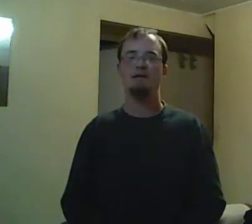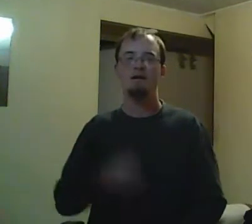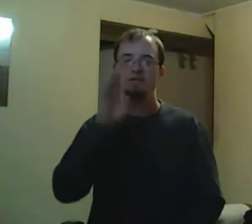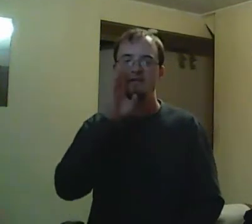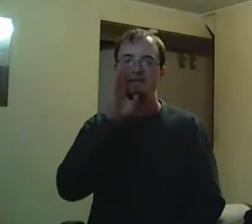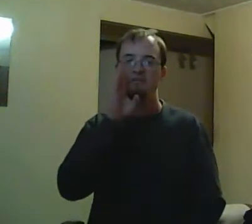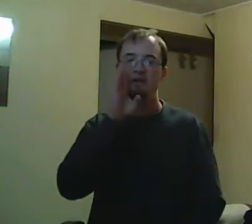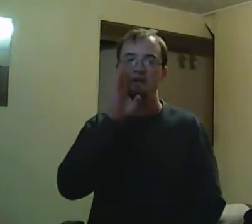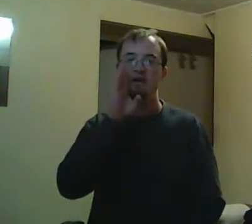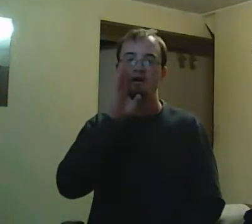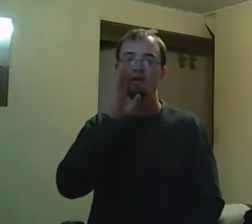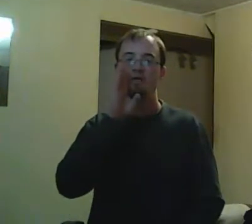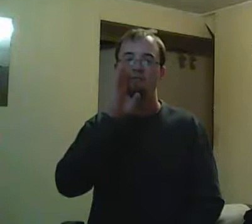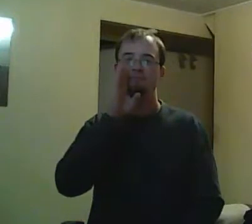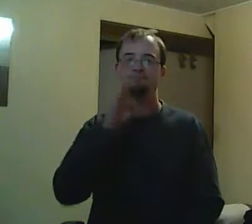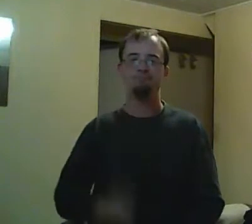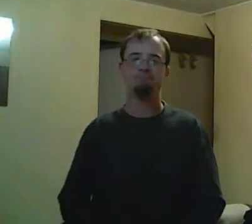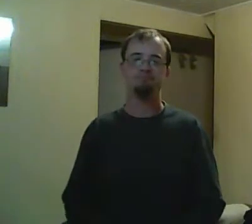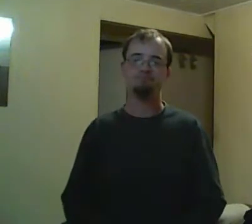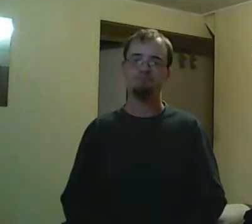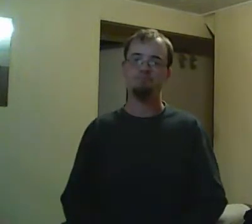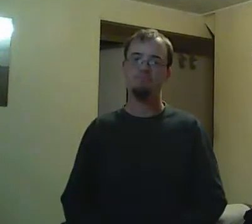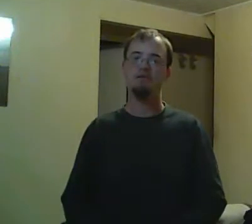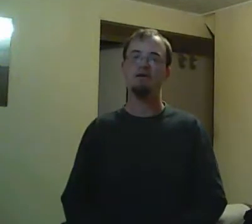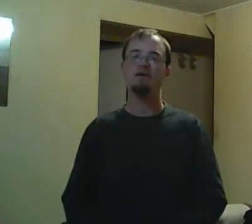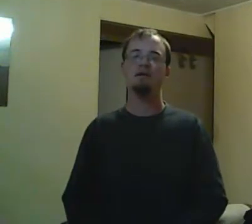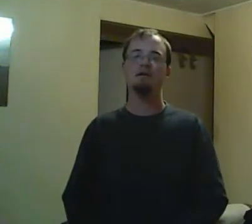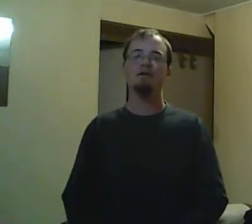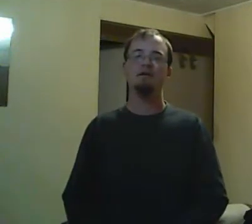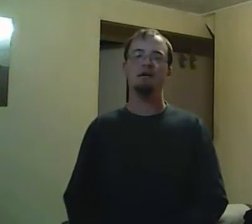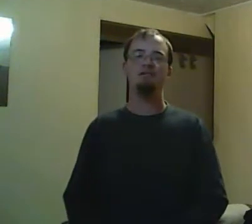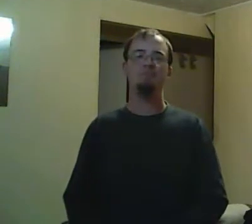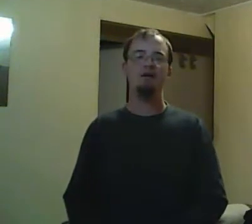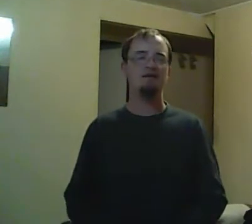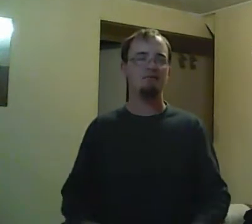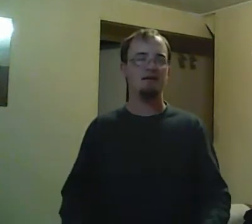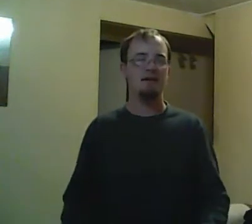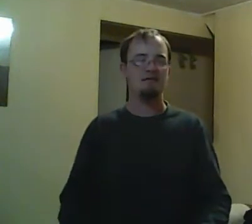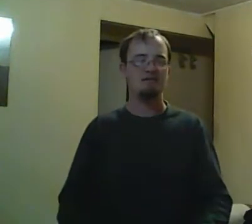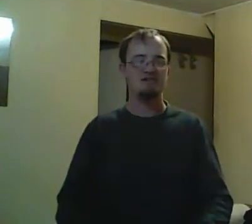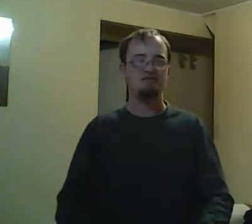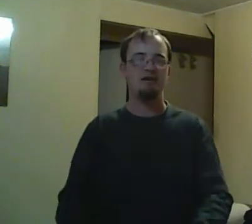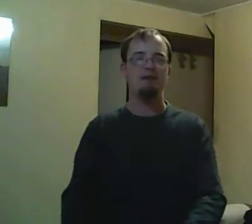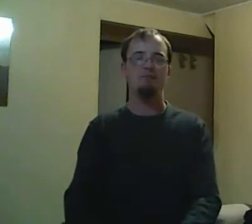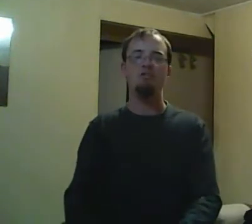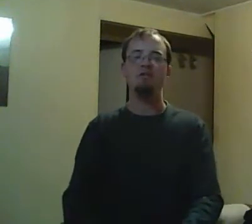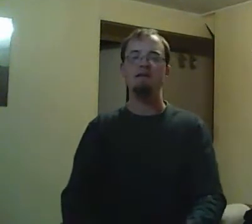The more I think about it, the more I'm right. Rick, as I said in one of my playlist about